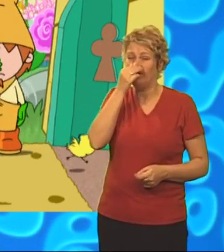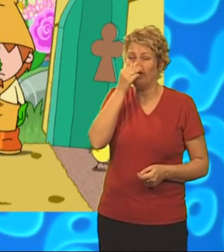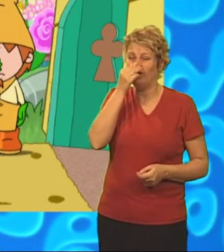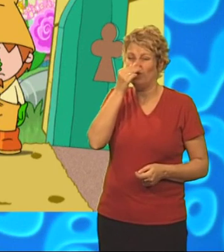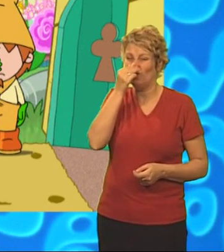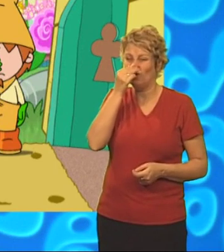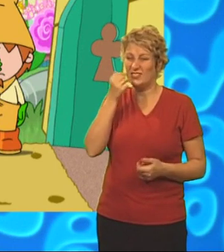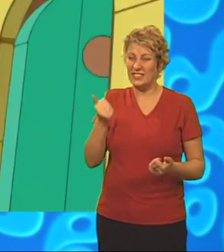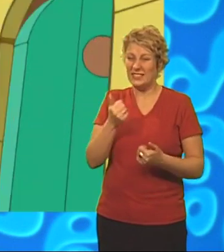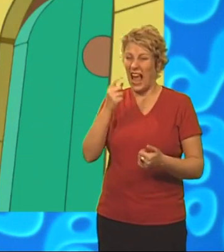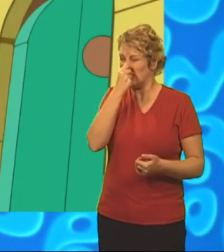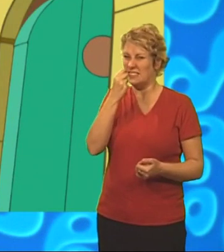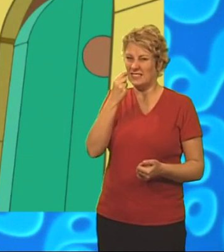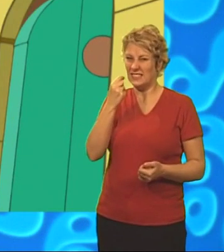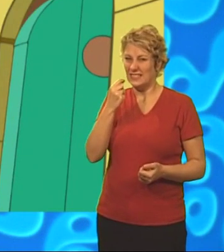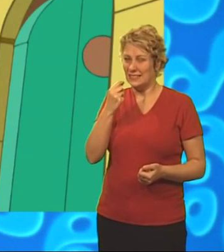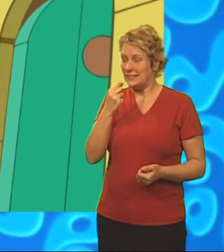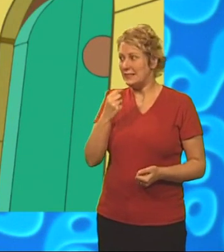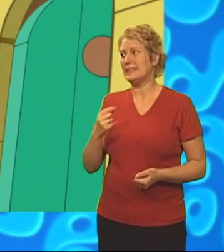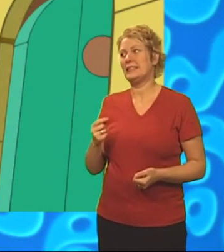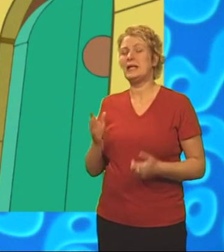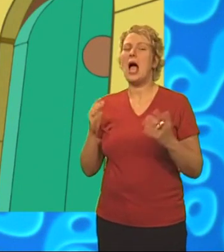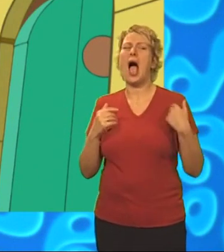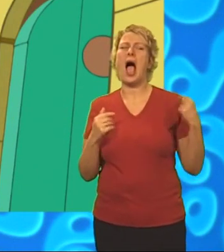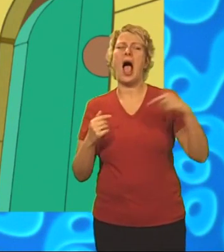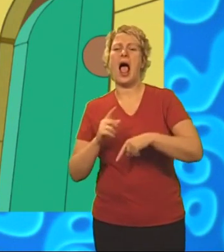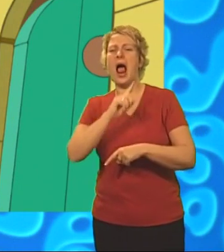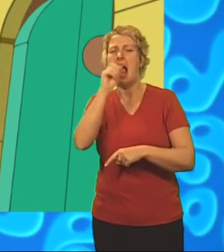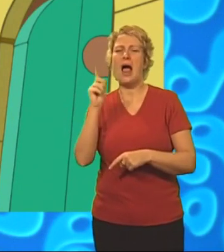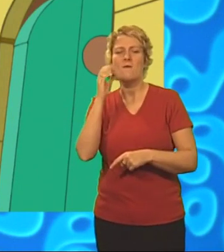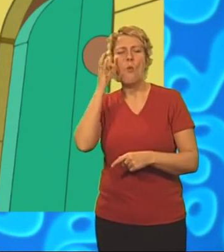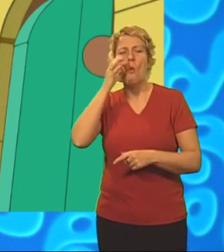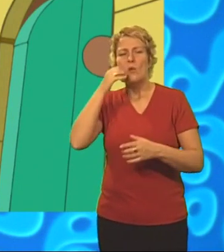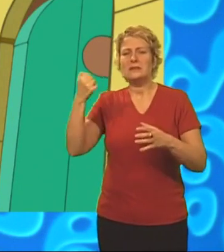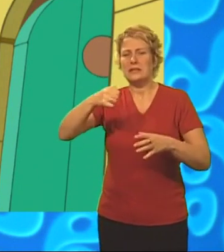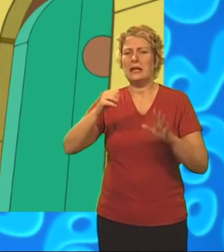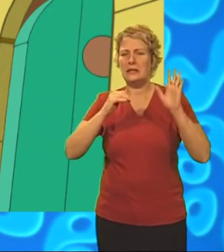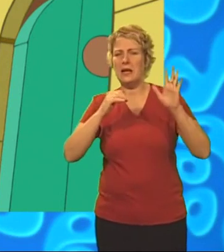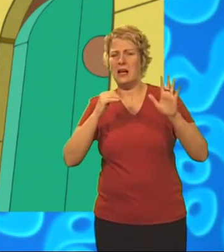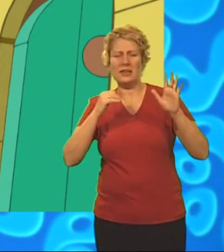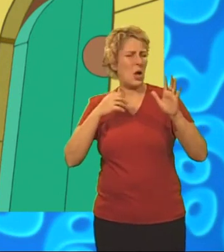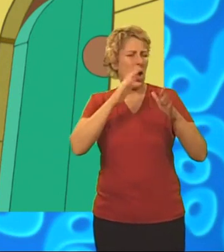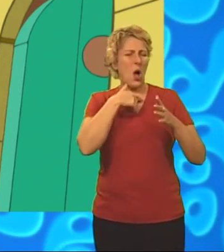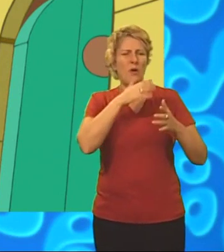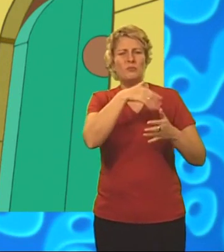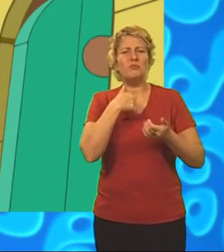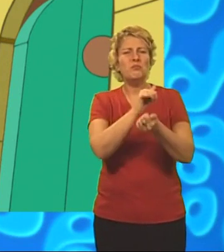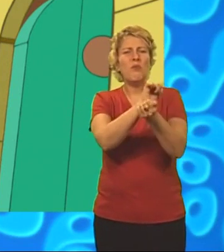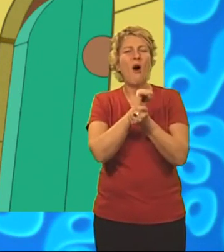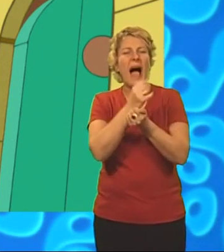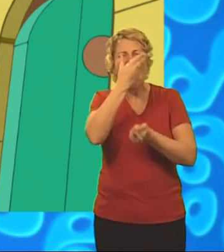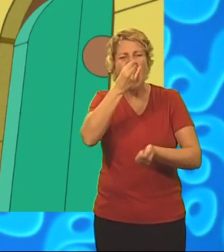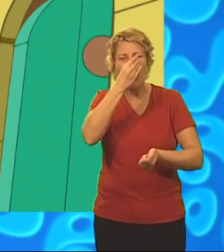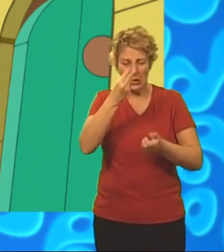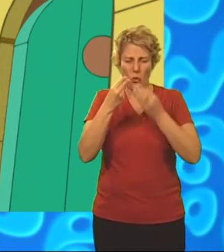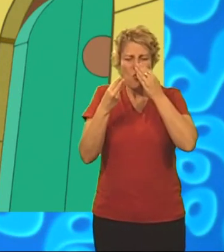Ah, you did. Er, I'll come back for the watering can another time, Gordon. I couldn't borrow a